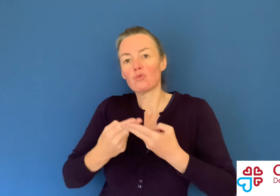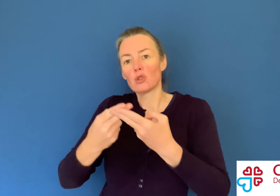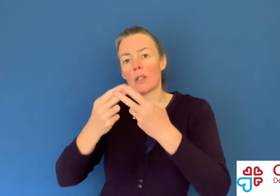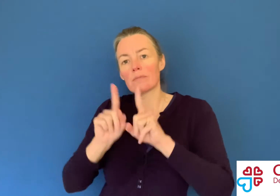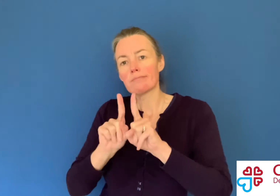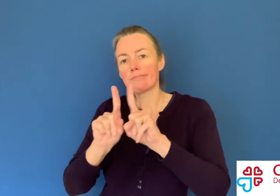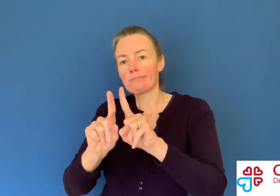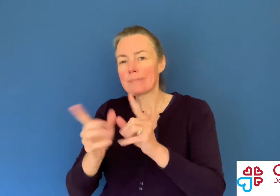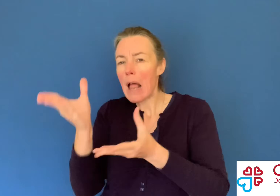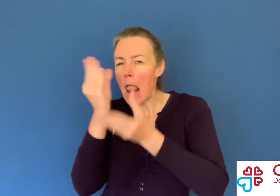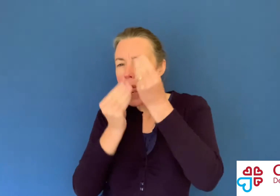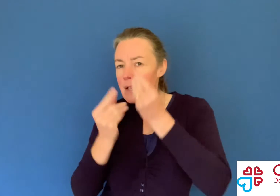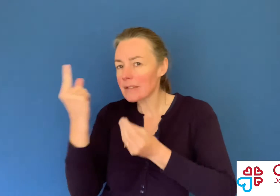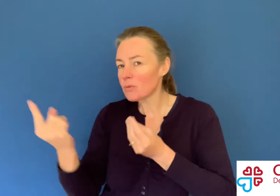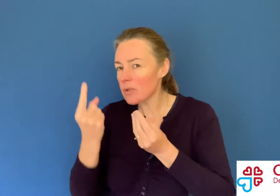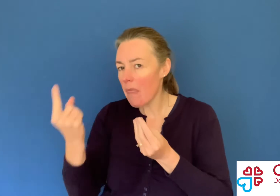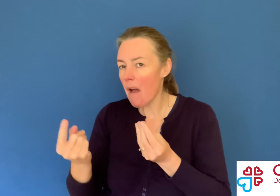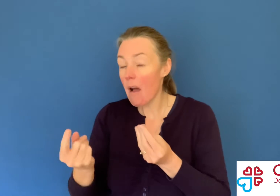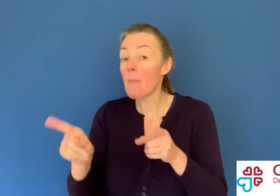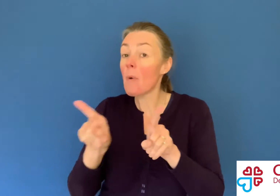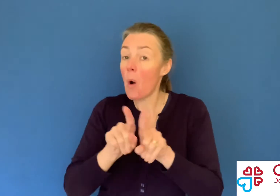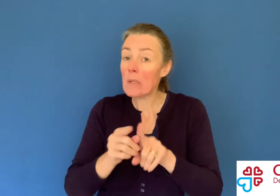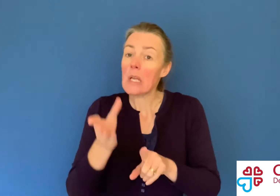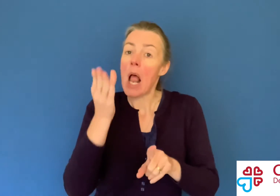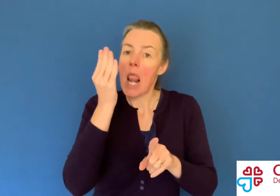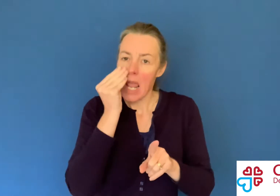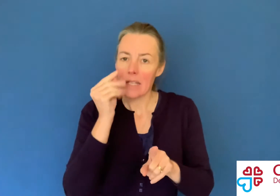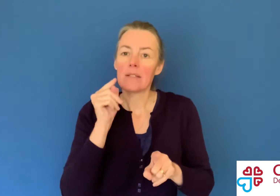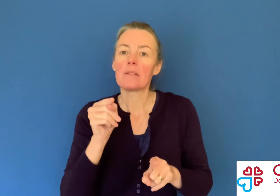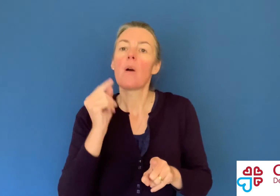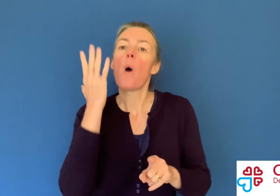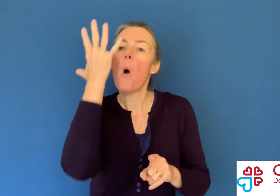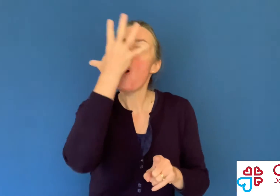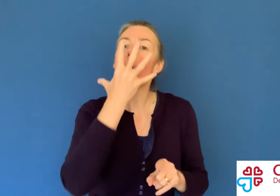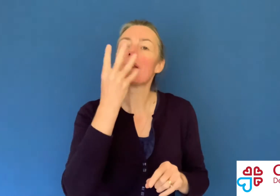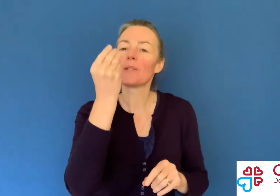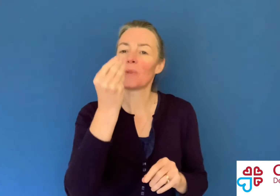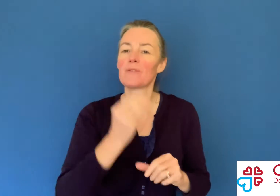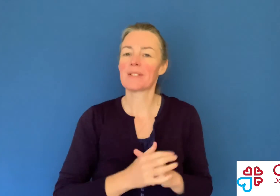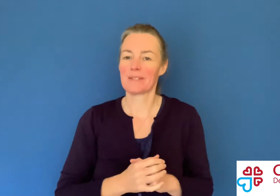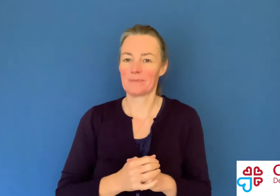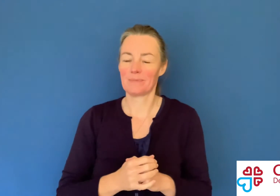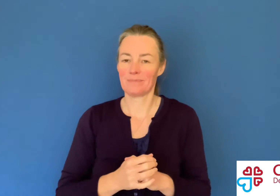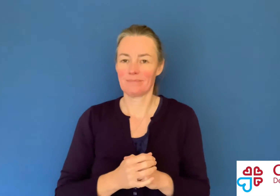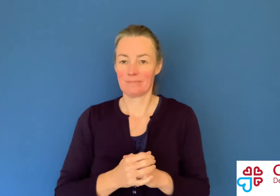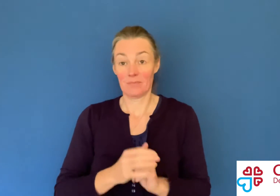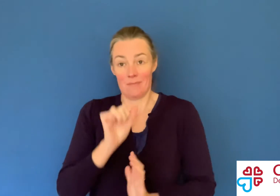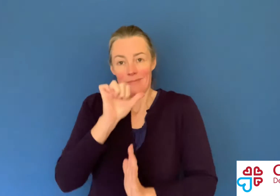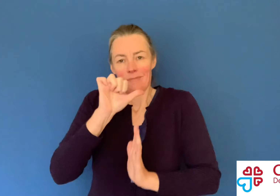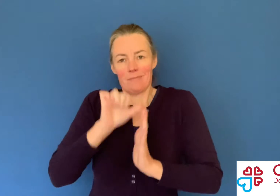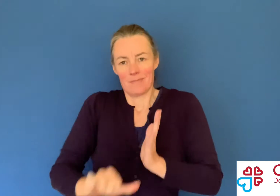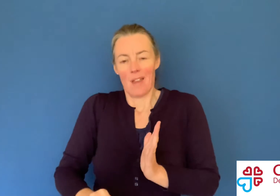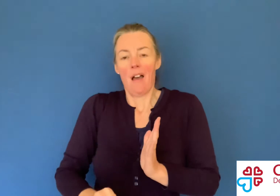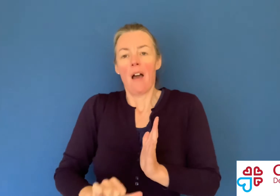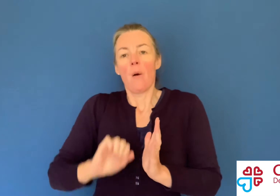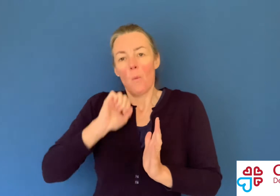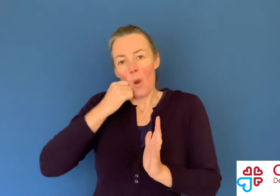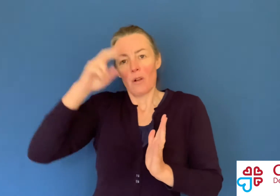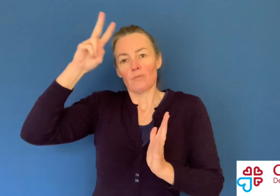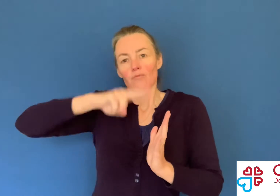how we journey together, listening to each other, but also listening to the Holy Spirit. So we're going